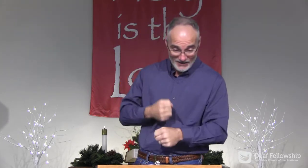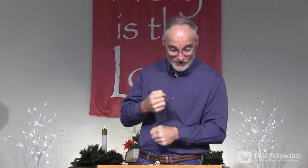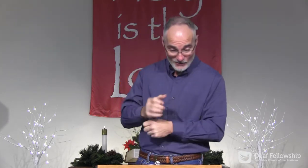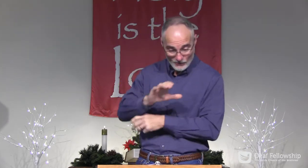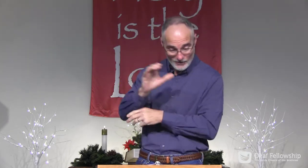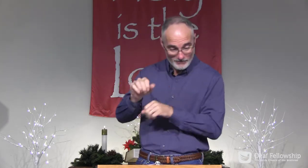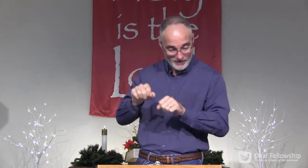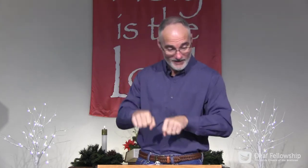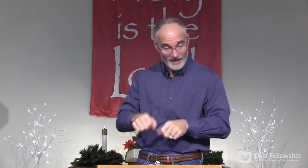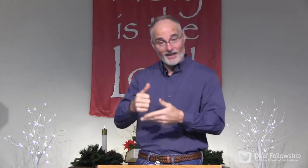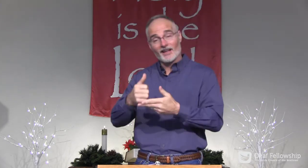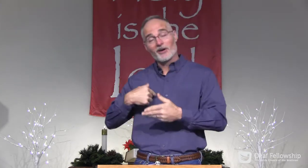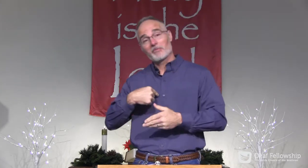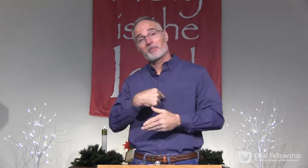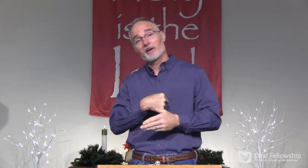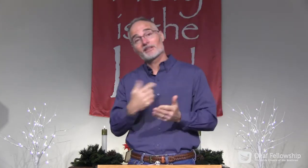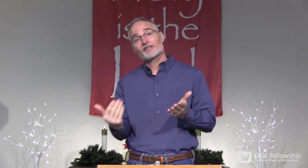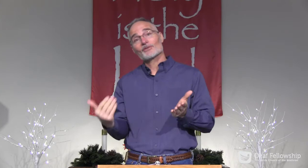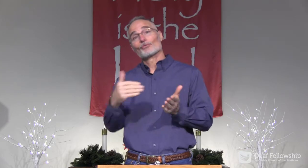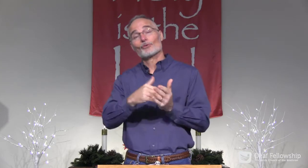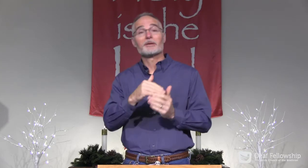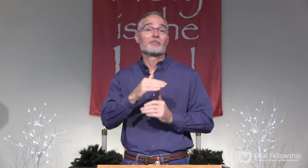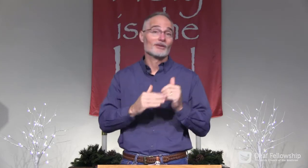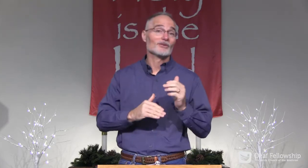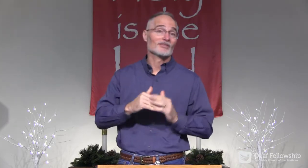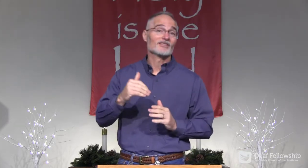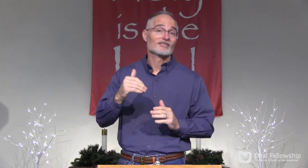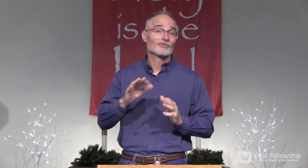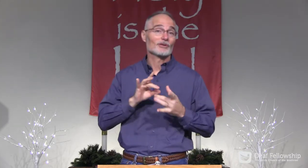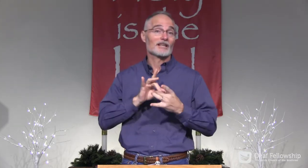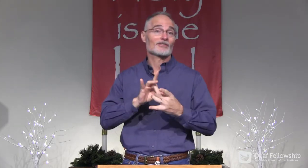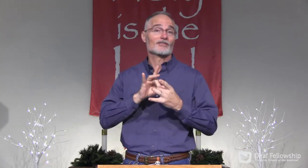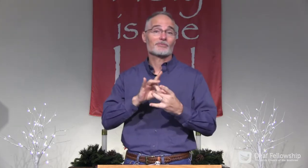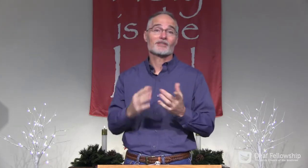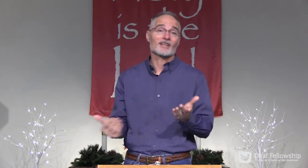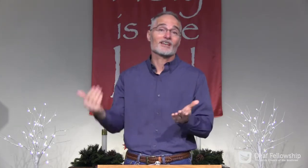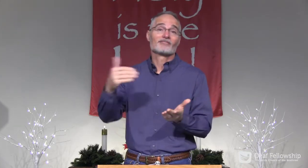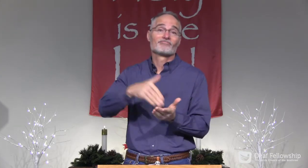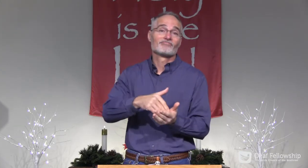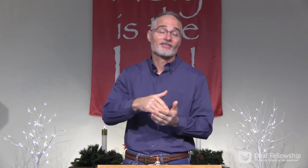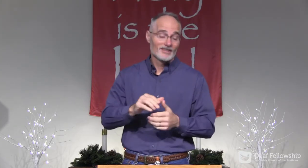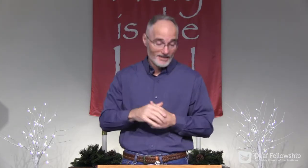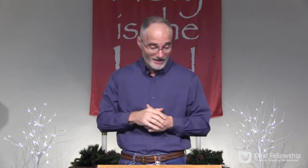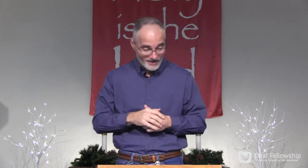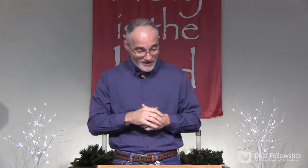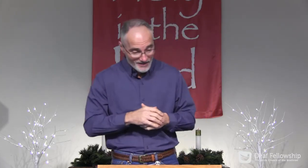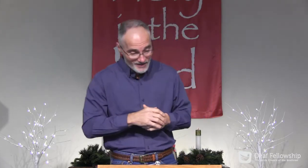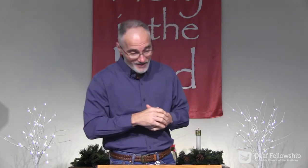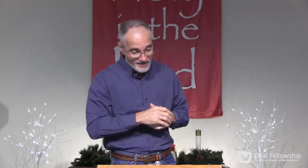You know, maybe after this crazy election year, Christmas can help us rebuild again.